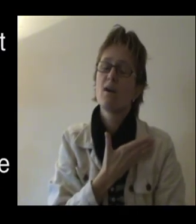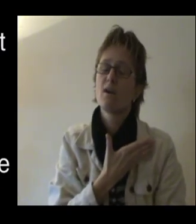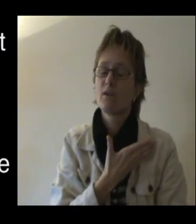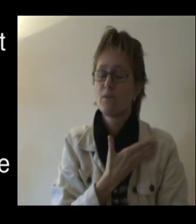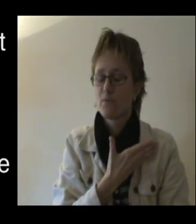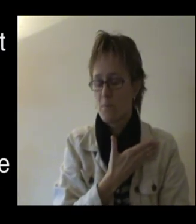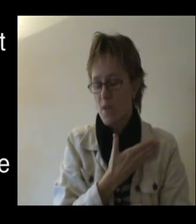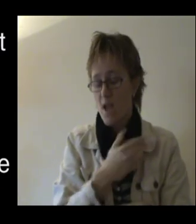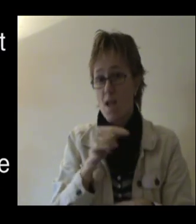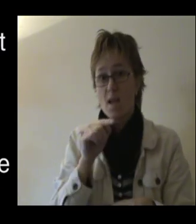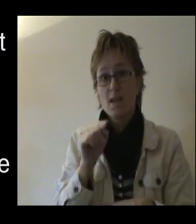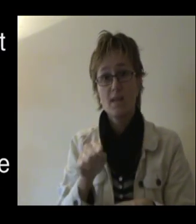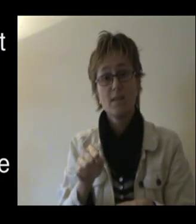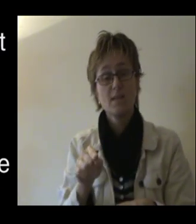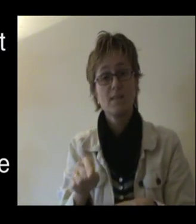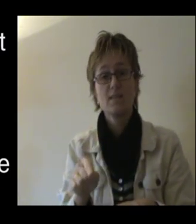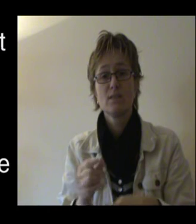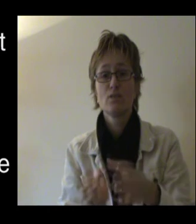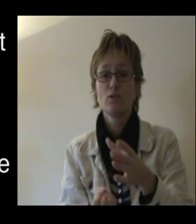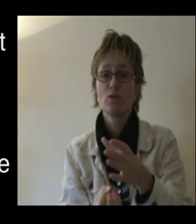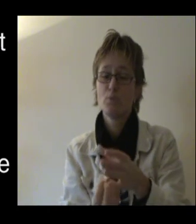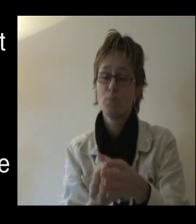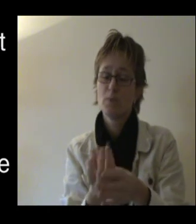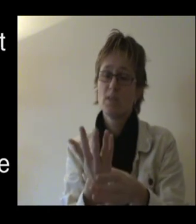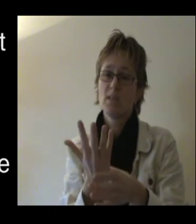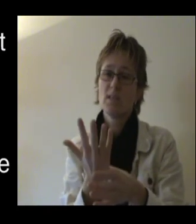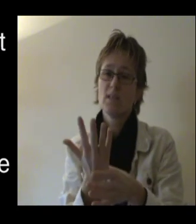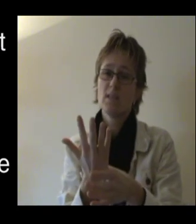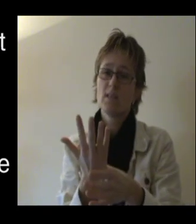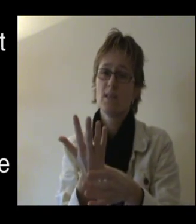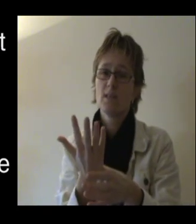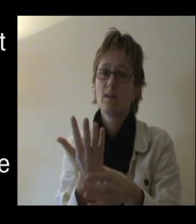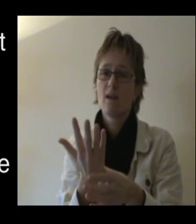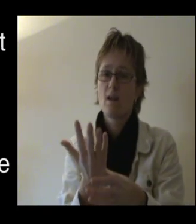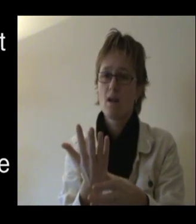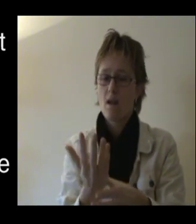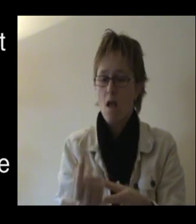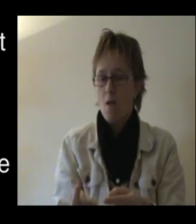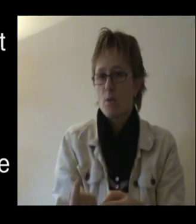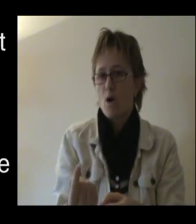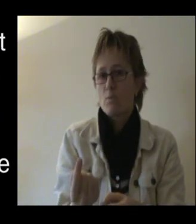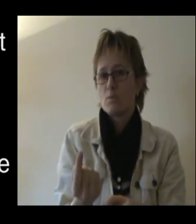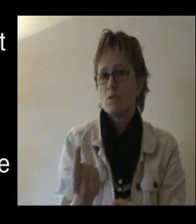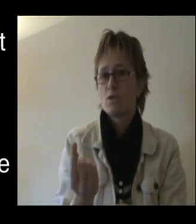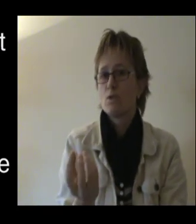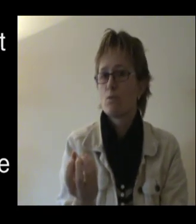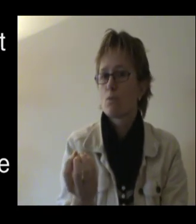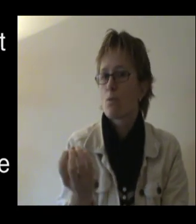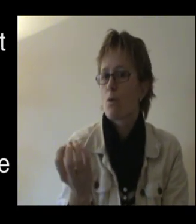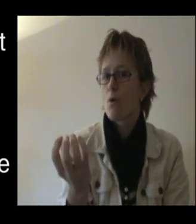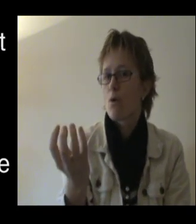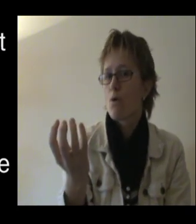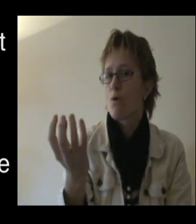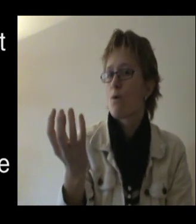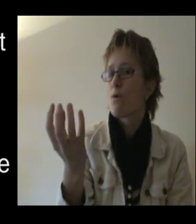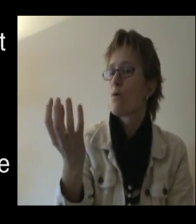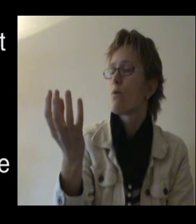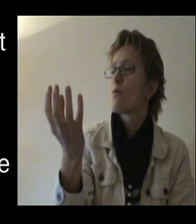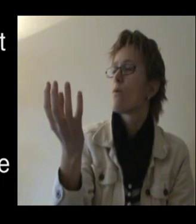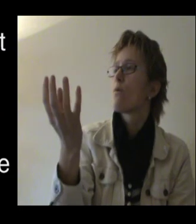In the spring becomes a rose And night